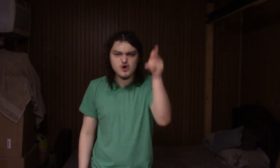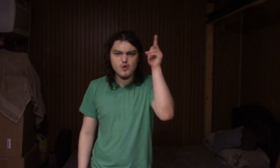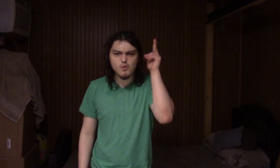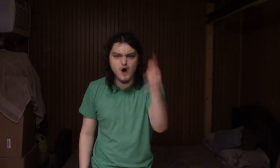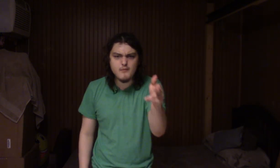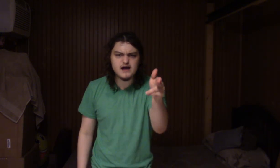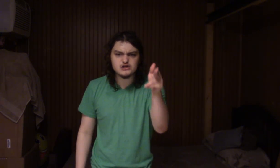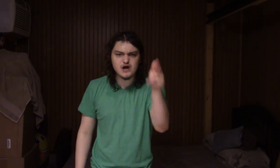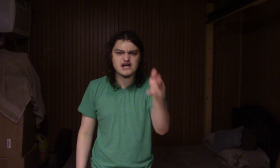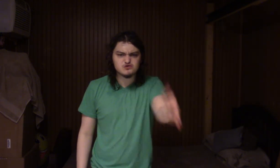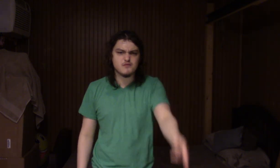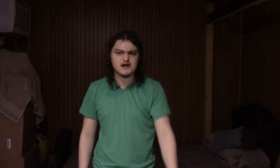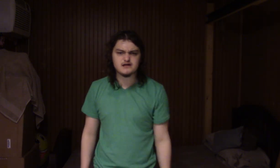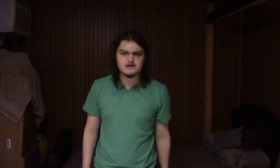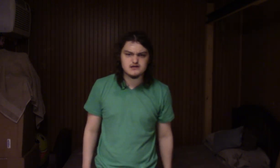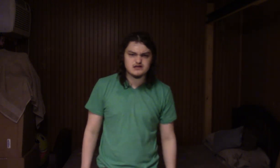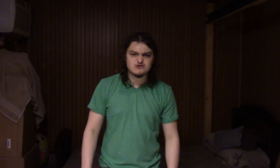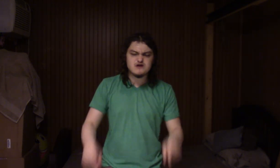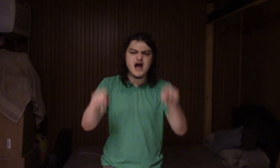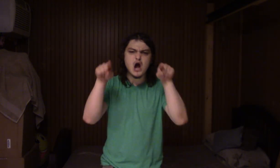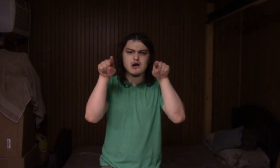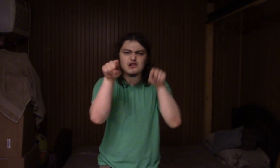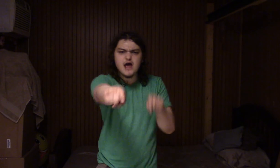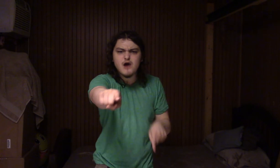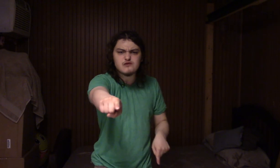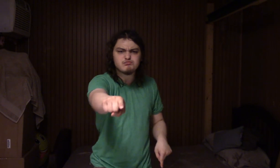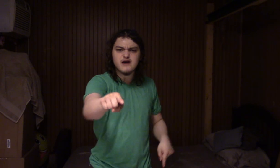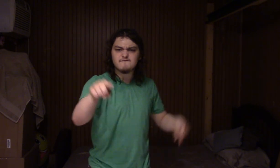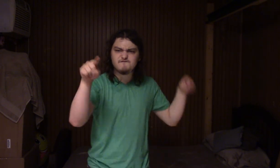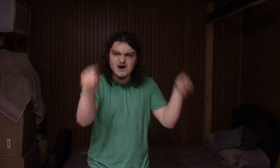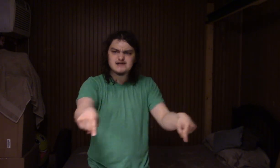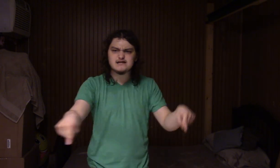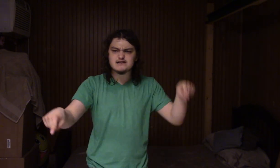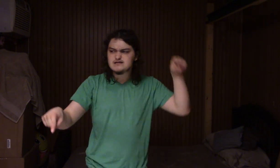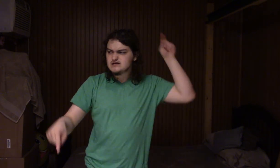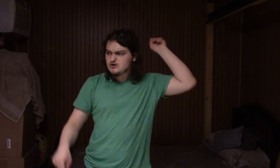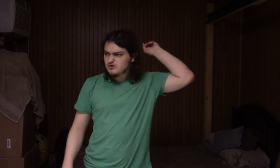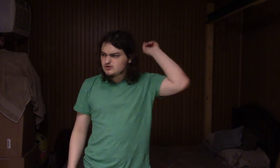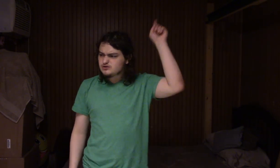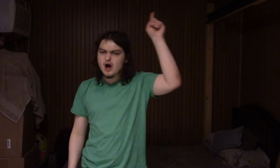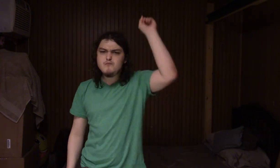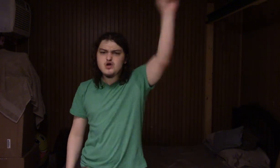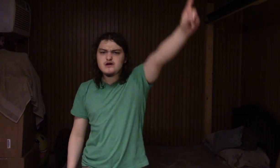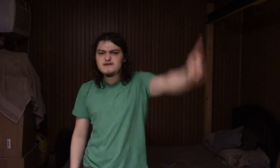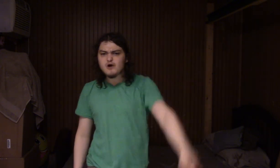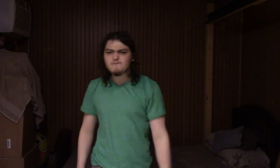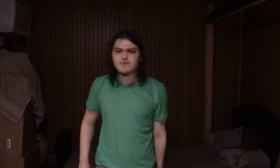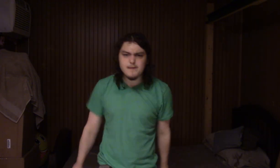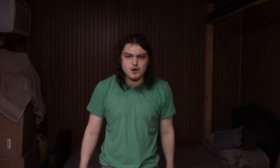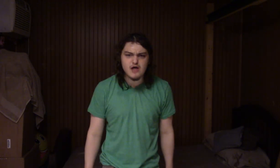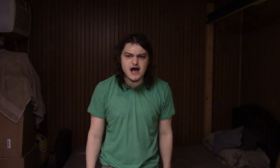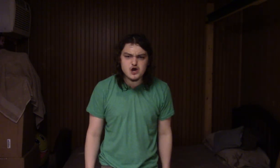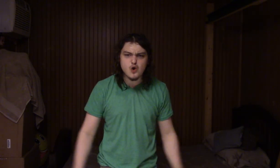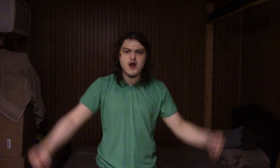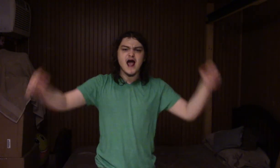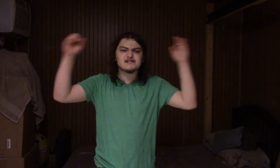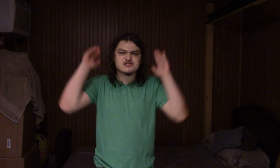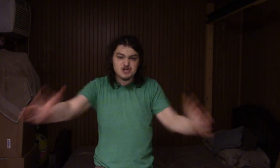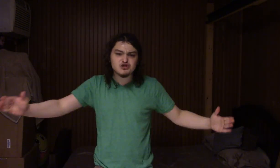that that that piece woman. We gotta reclaim our fucking community of people like her and cis